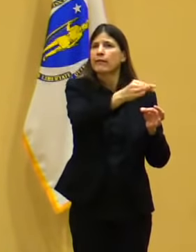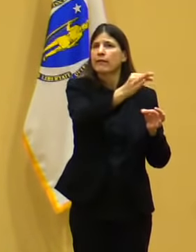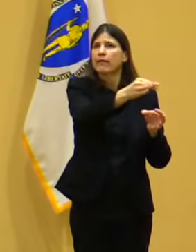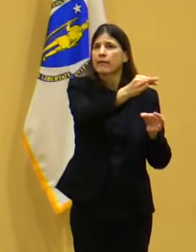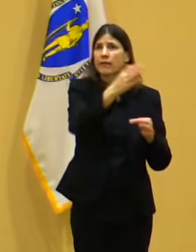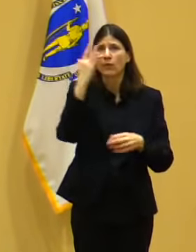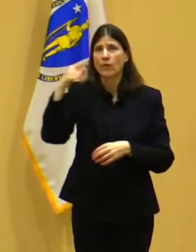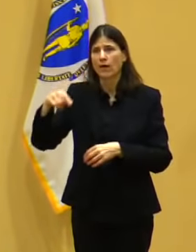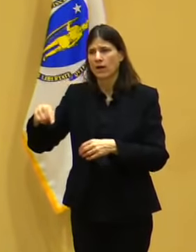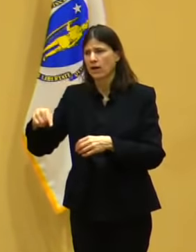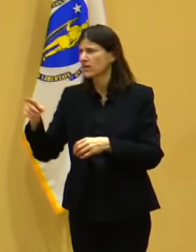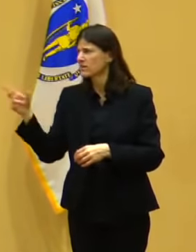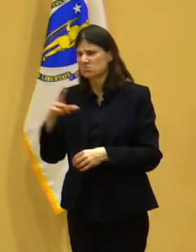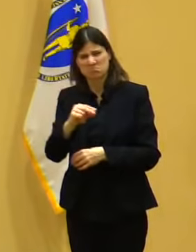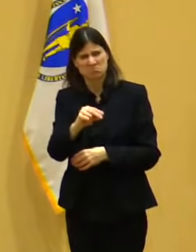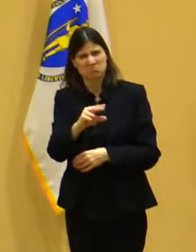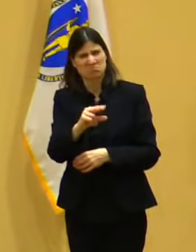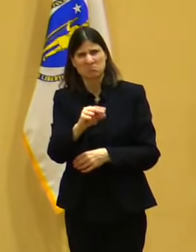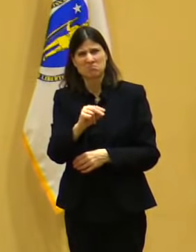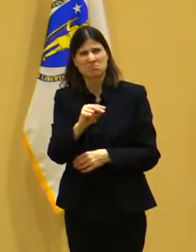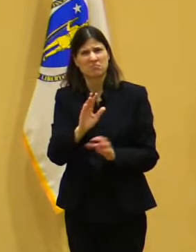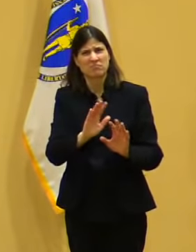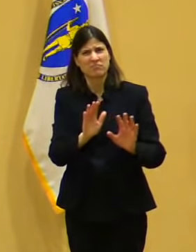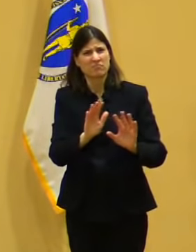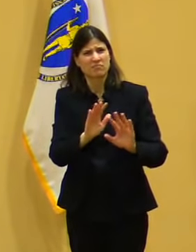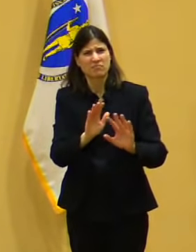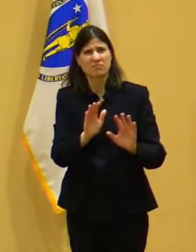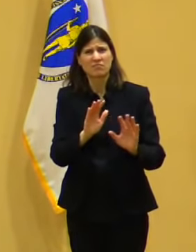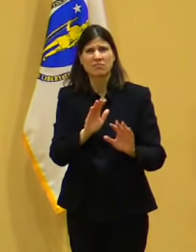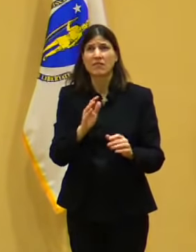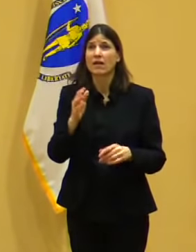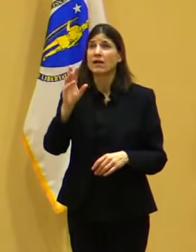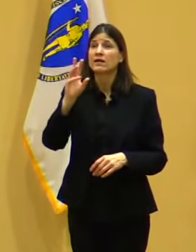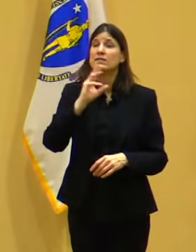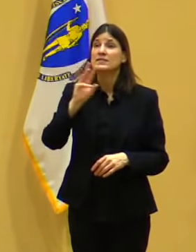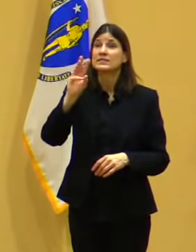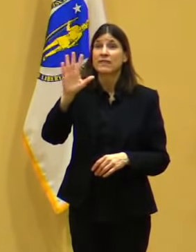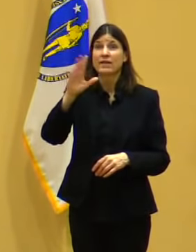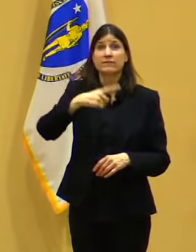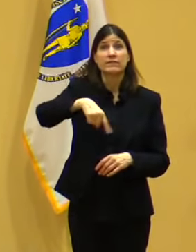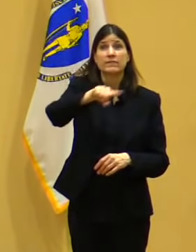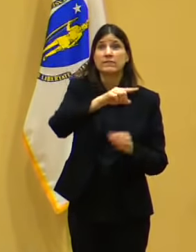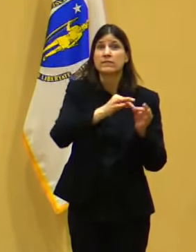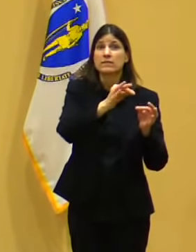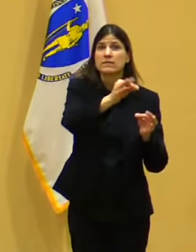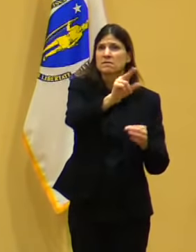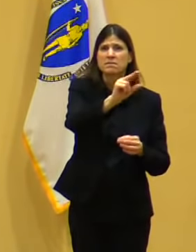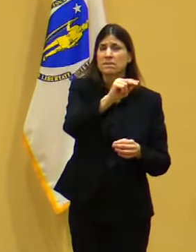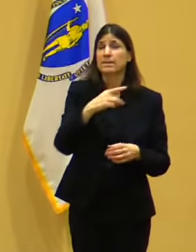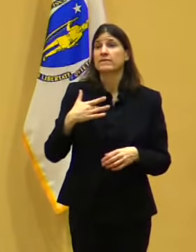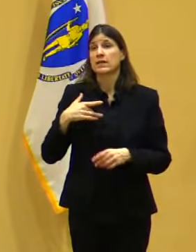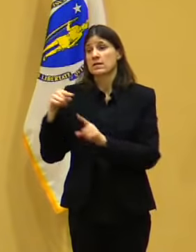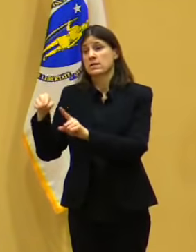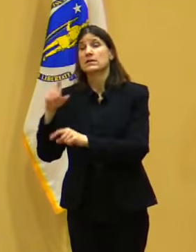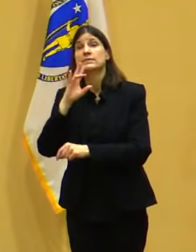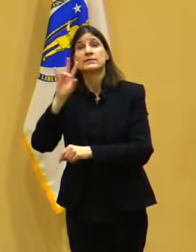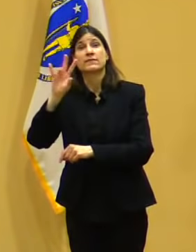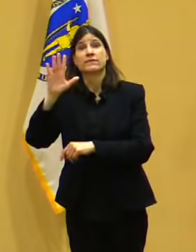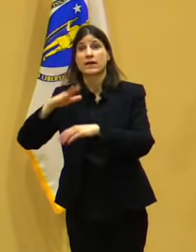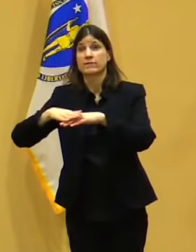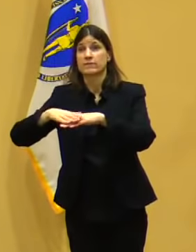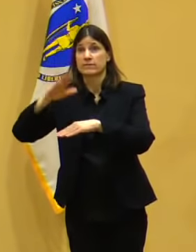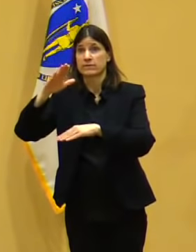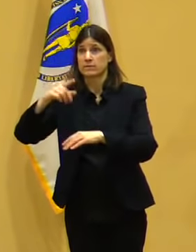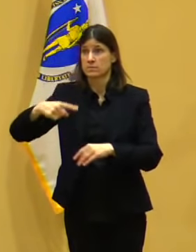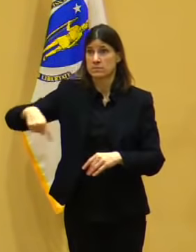I think just the opposite. I think what's more likely to happen is you'll get a lot more of the 75-year-old community to agree to come and